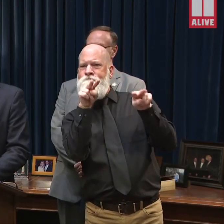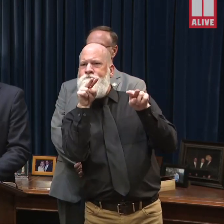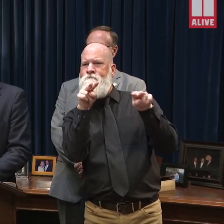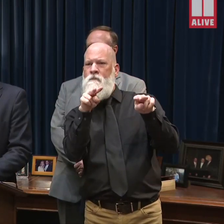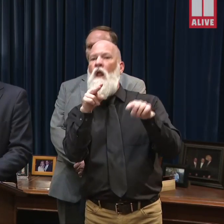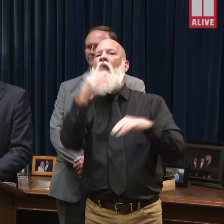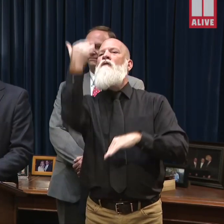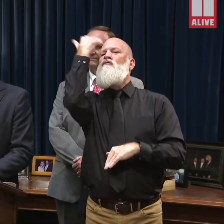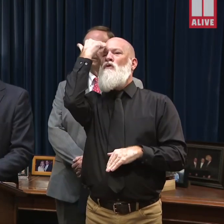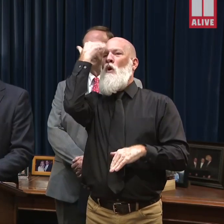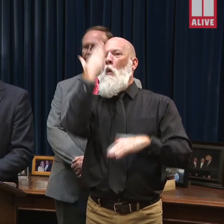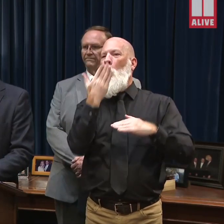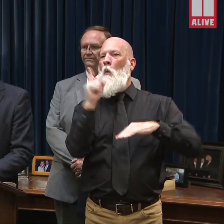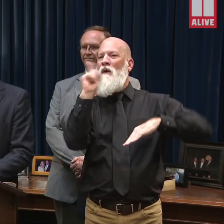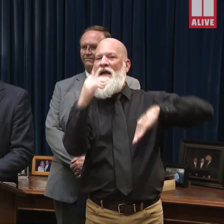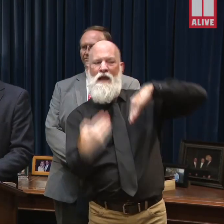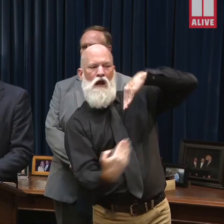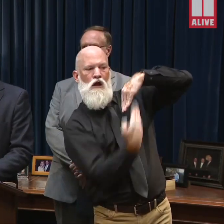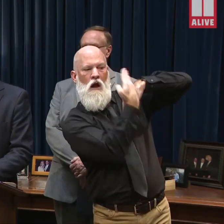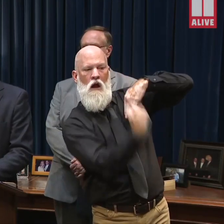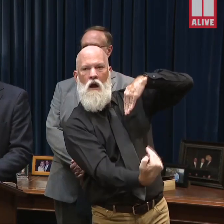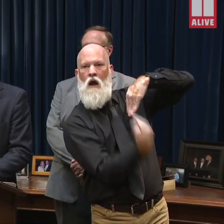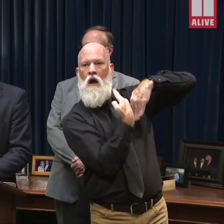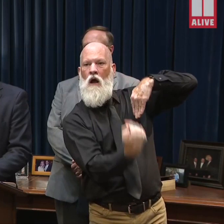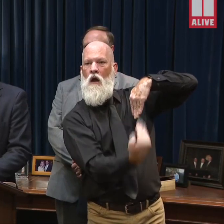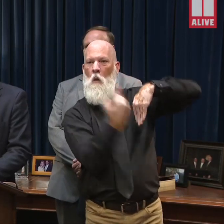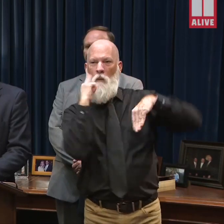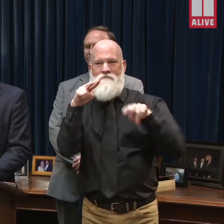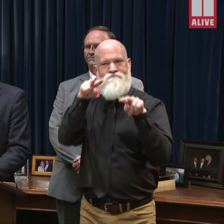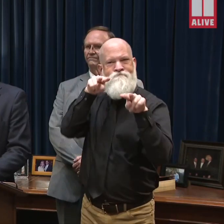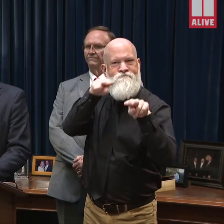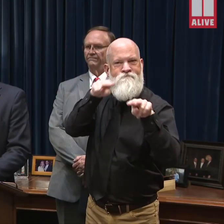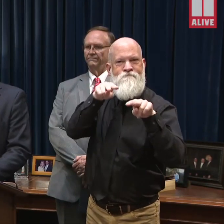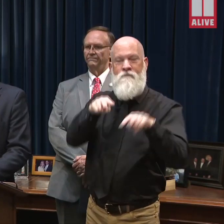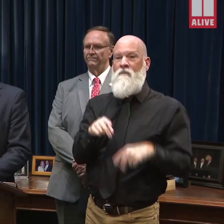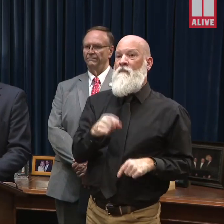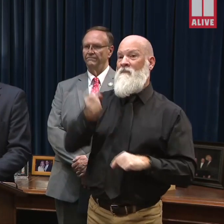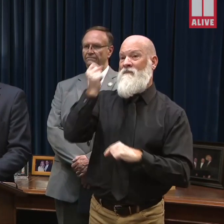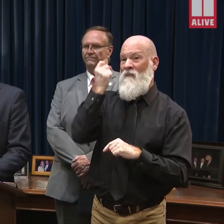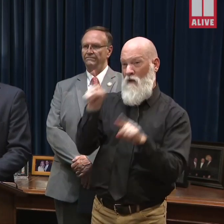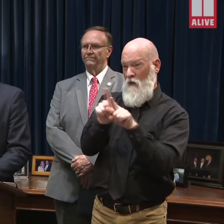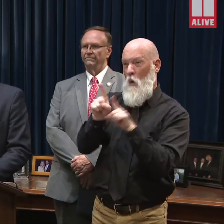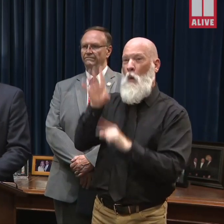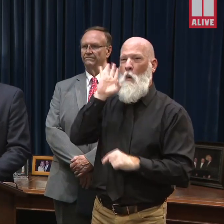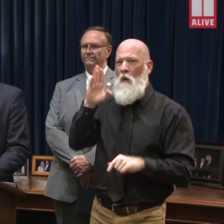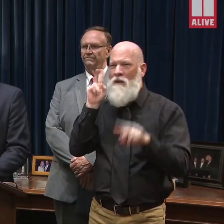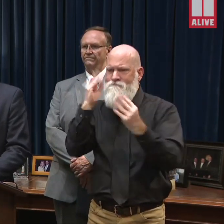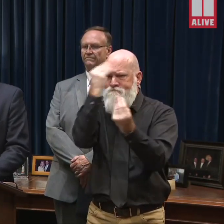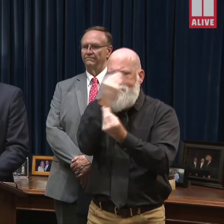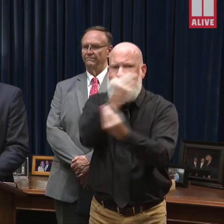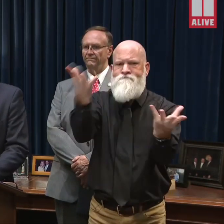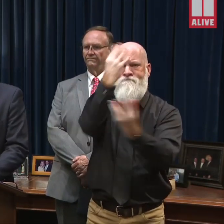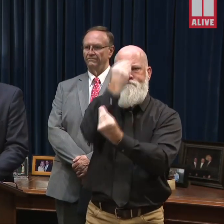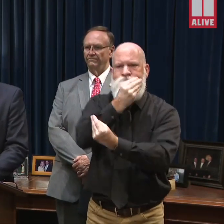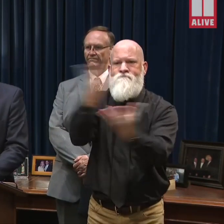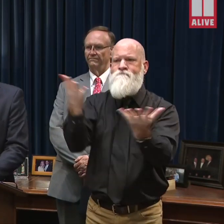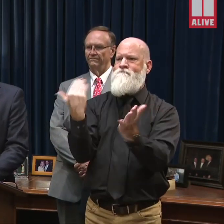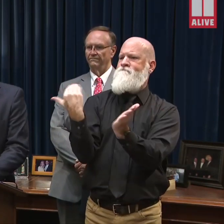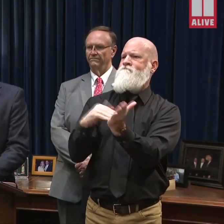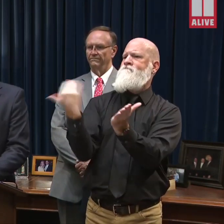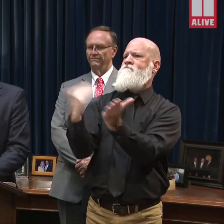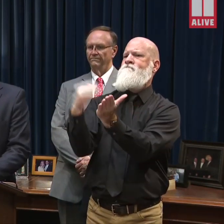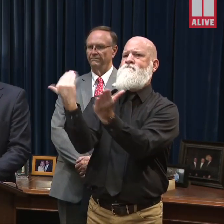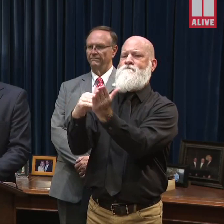will continue to monitor the situation, give regular briefings, and take actions to keep our citizens safe.